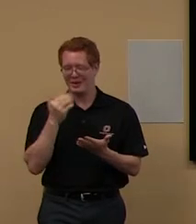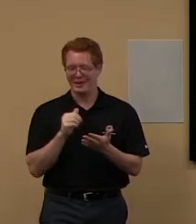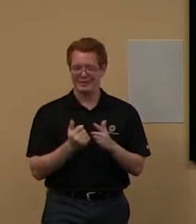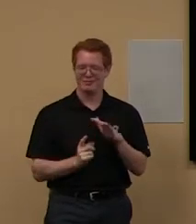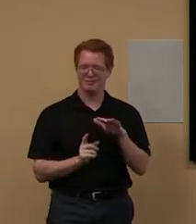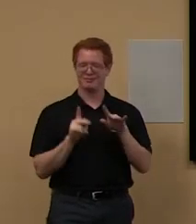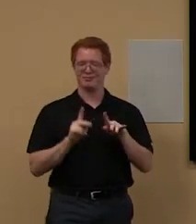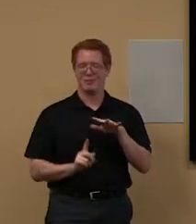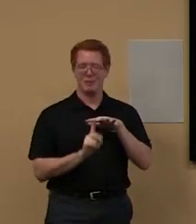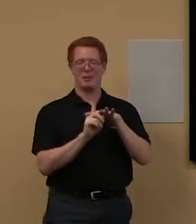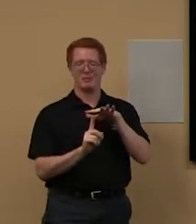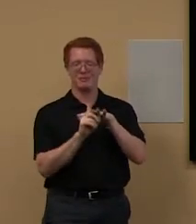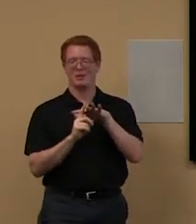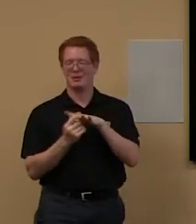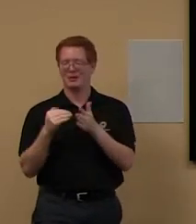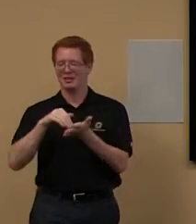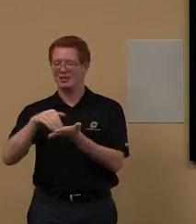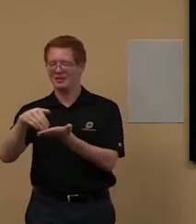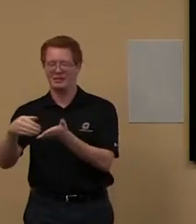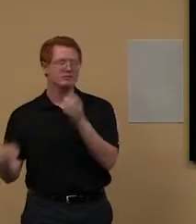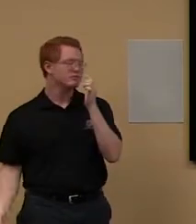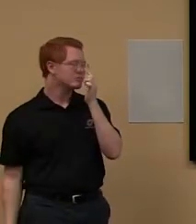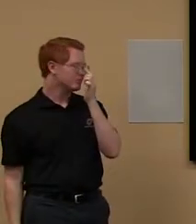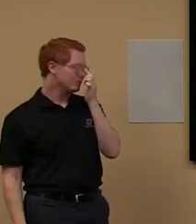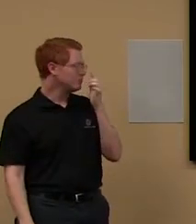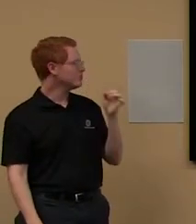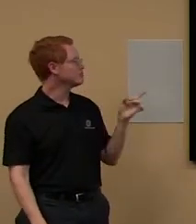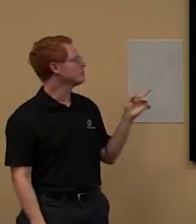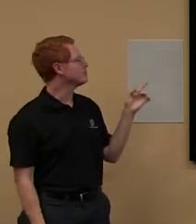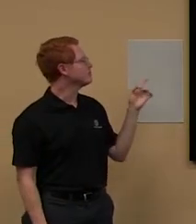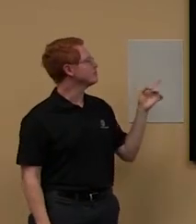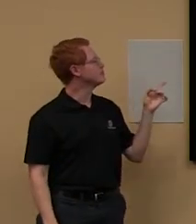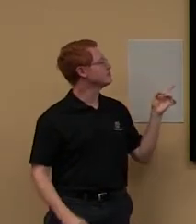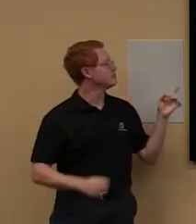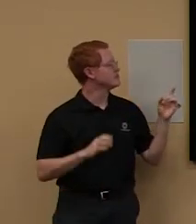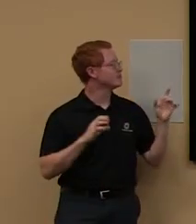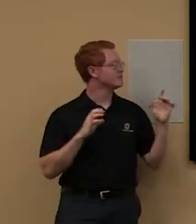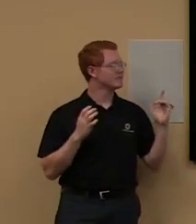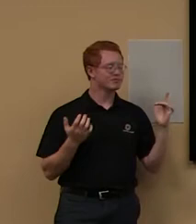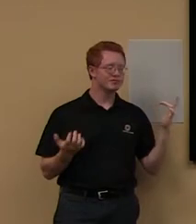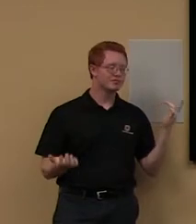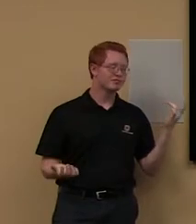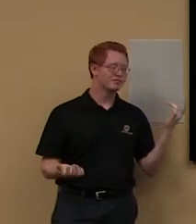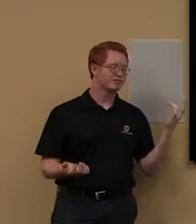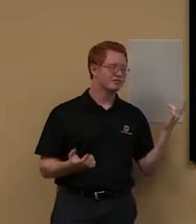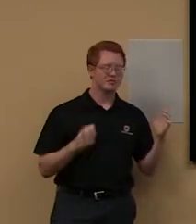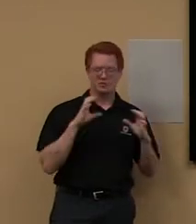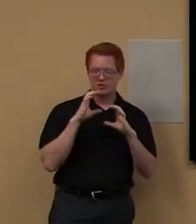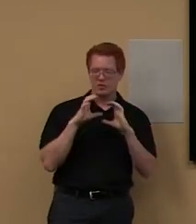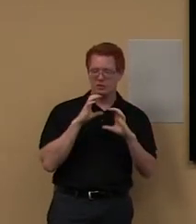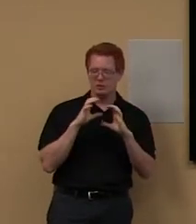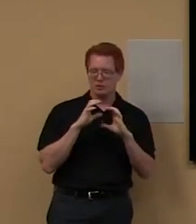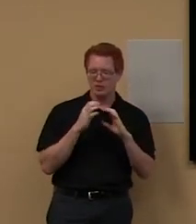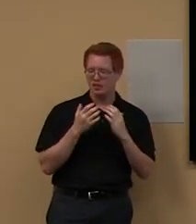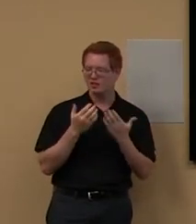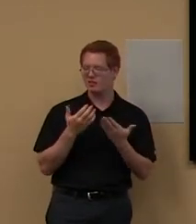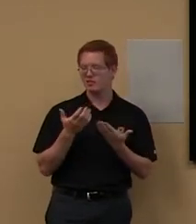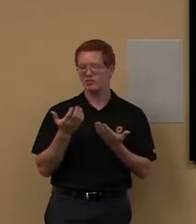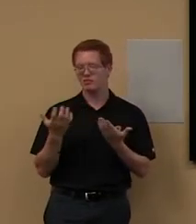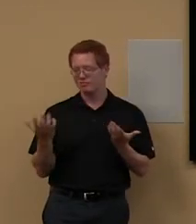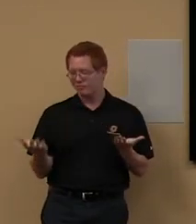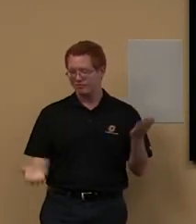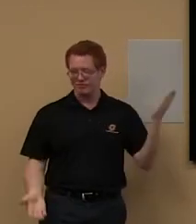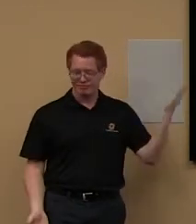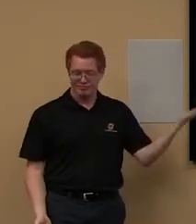best bets there. so communication source. It's, you know, it's one of, one of the databases, um, you know,